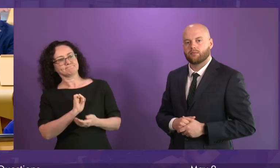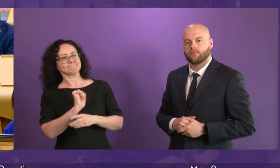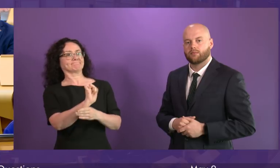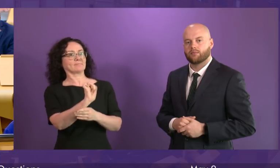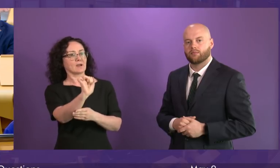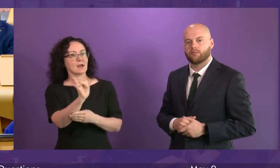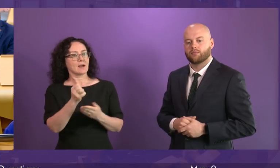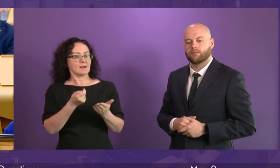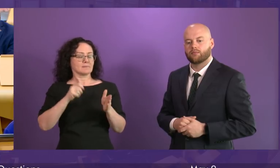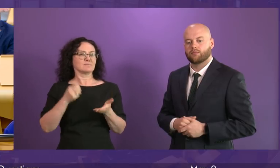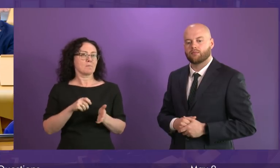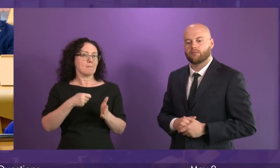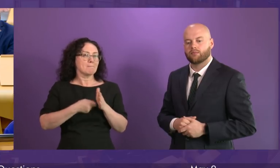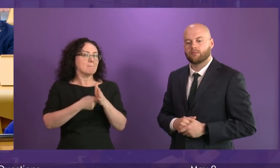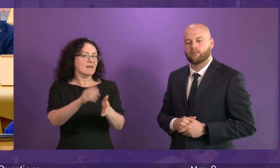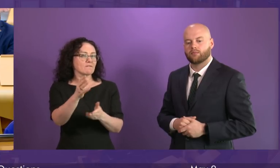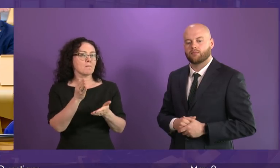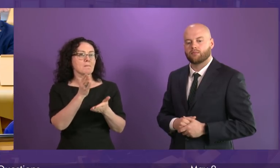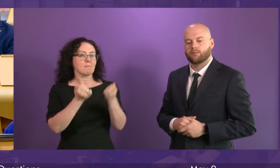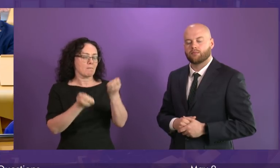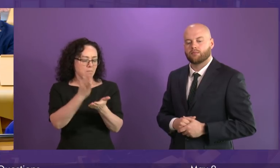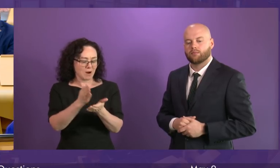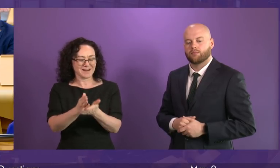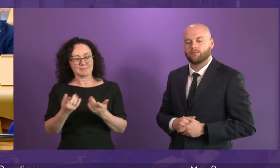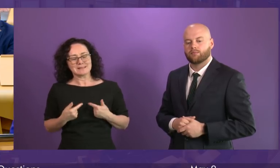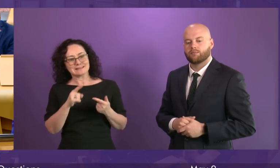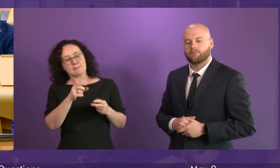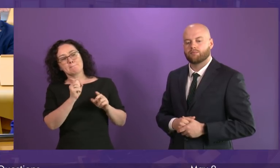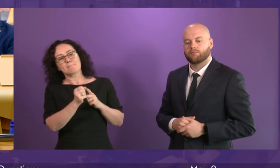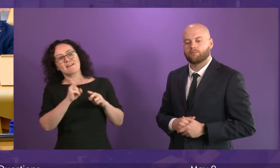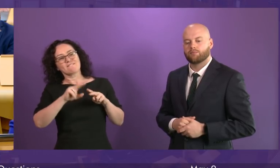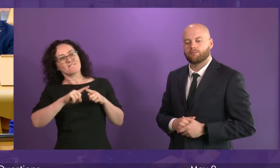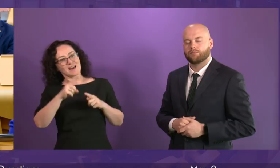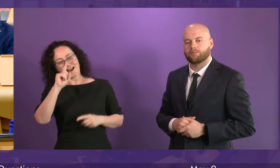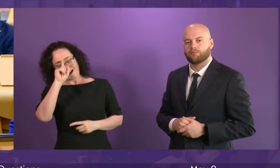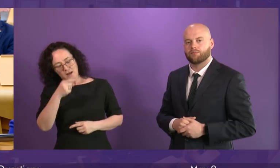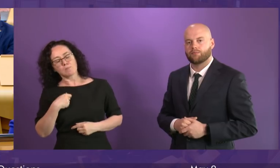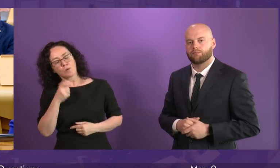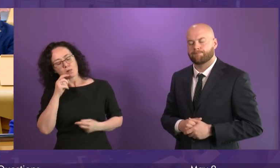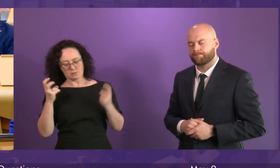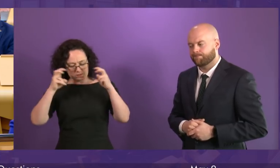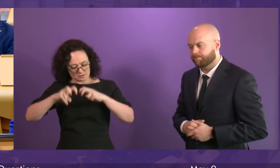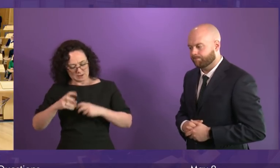to ask Jean Freeman to look into the specific issue Christine Graham raises and get back to her as soon as possible.